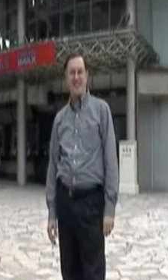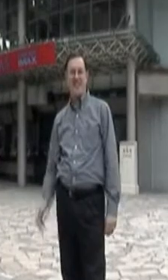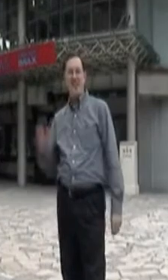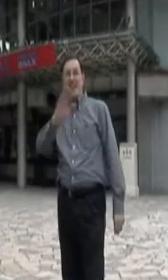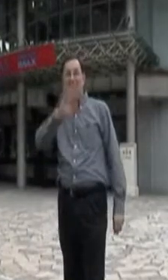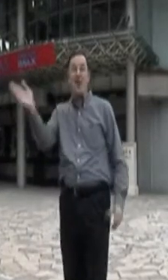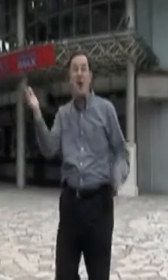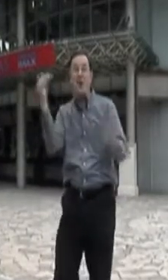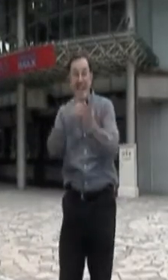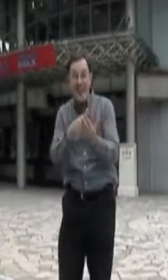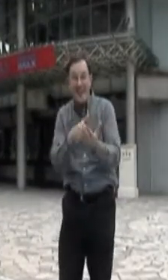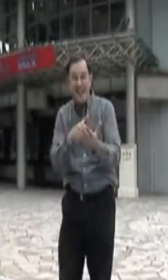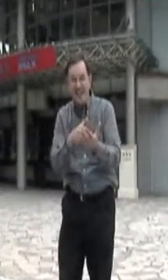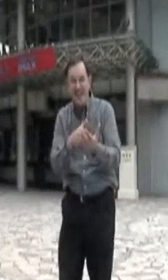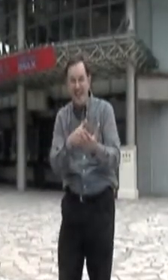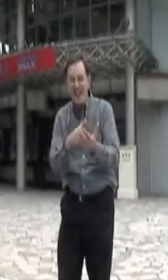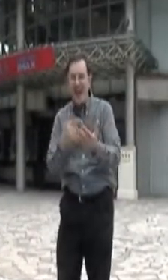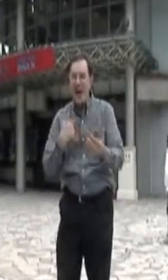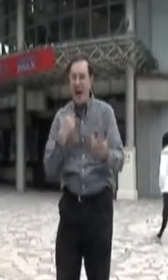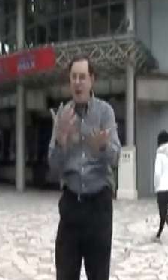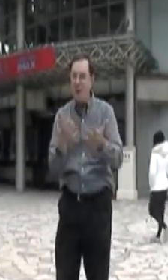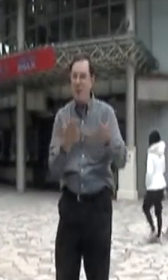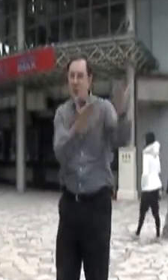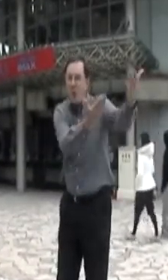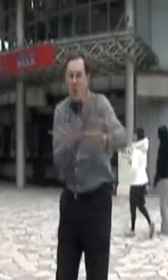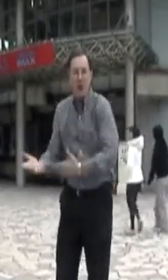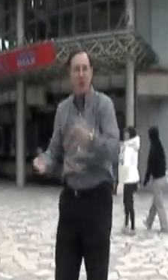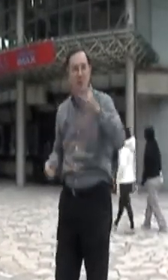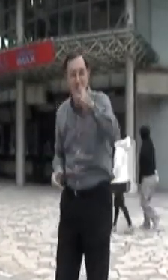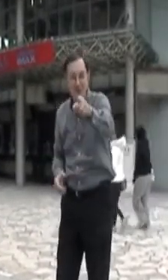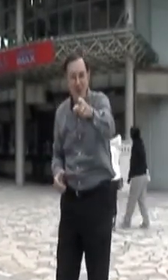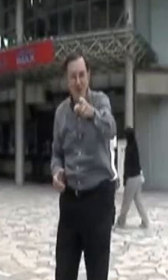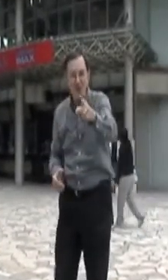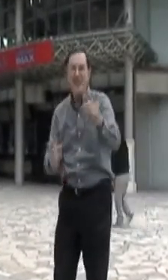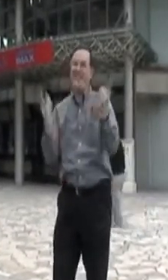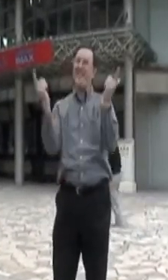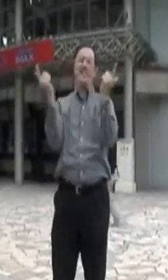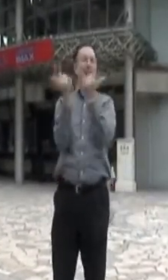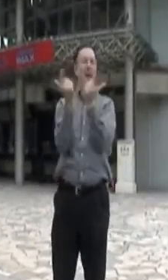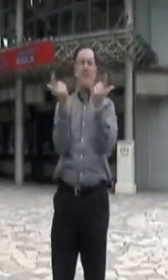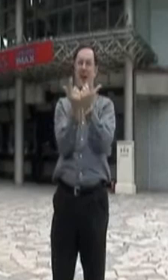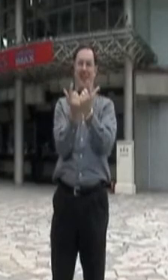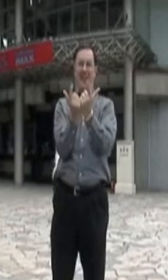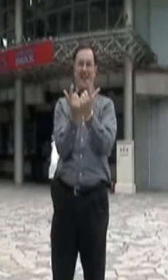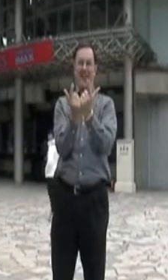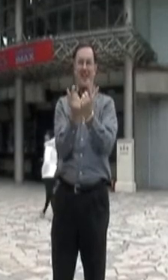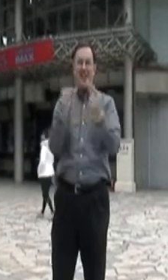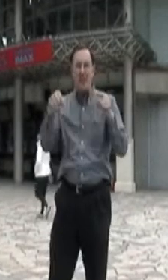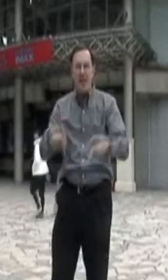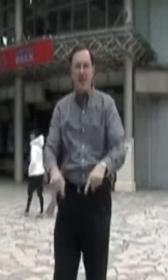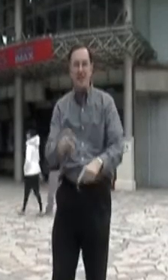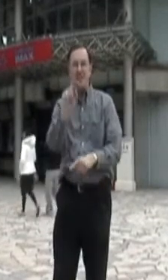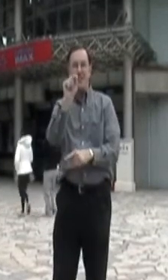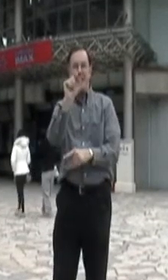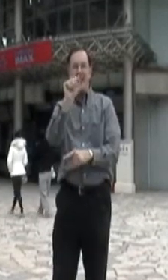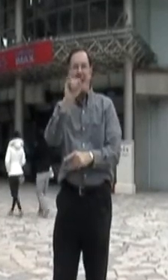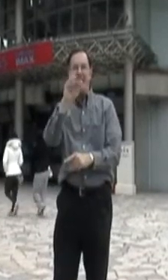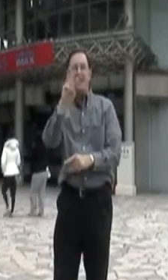Hello again. I want to welcome you to Taipei. This is